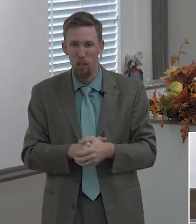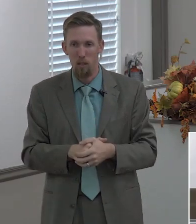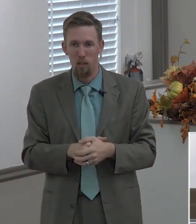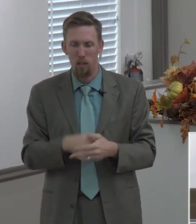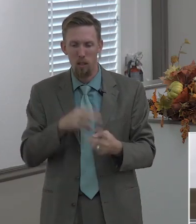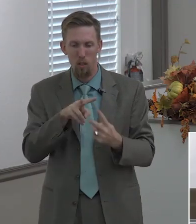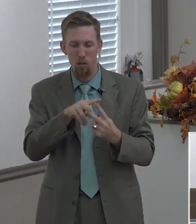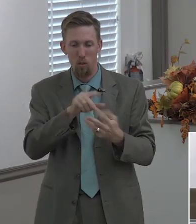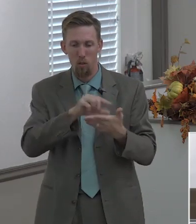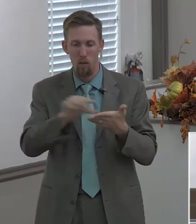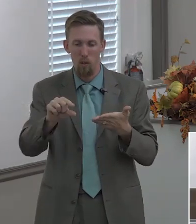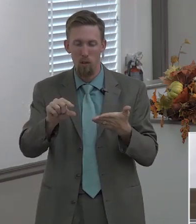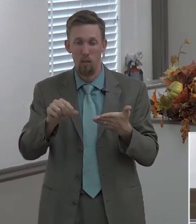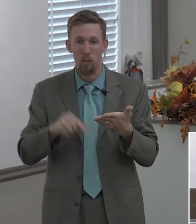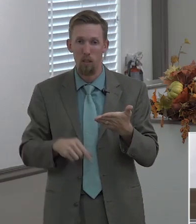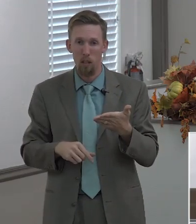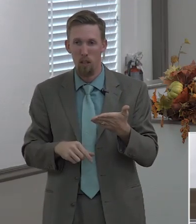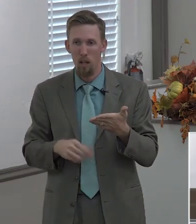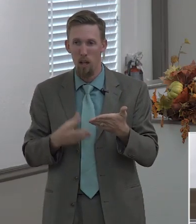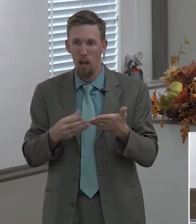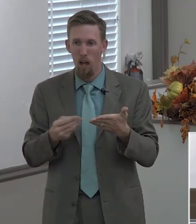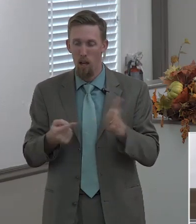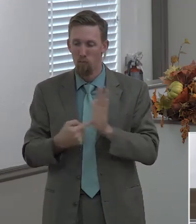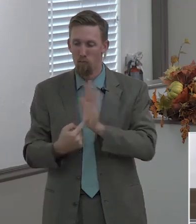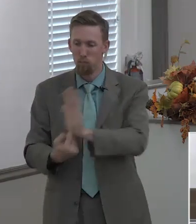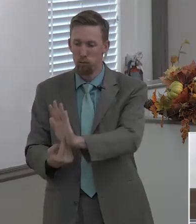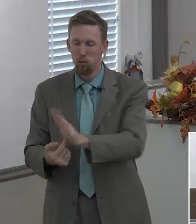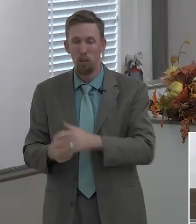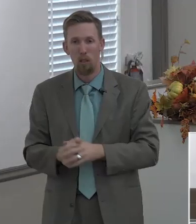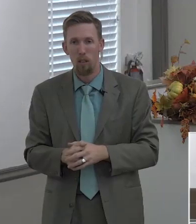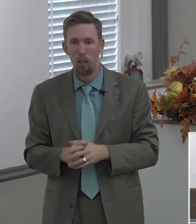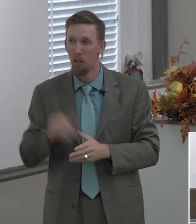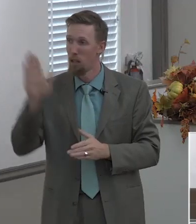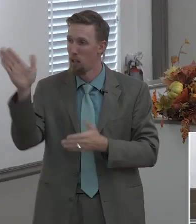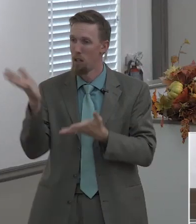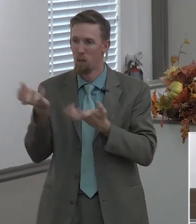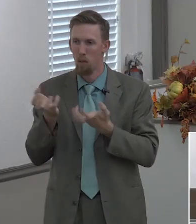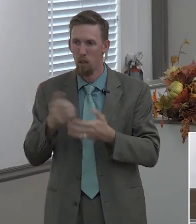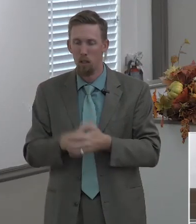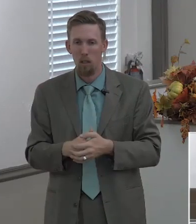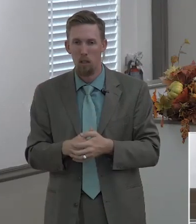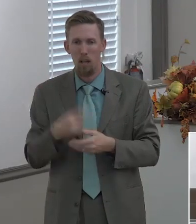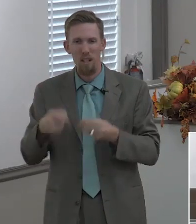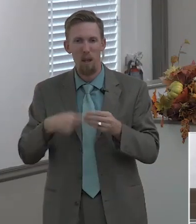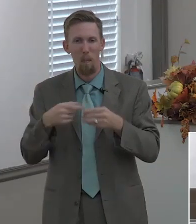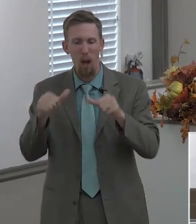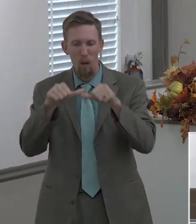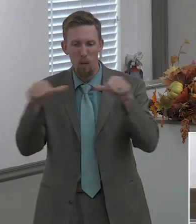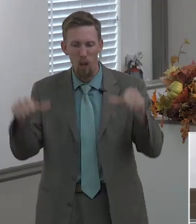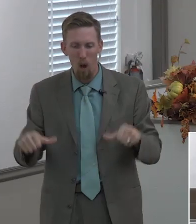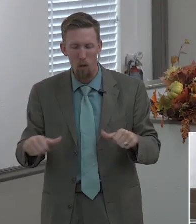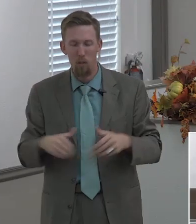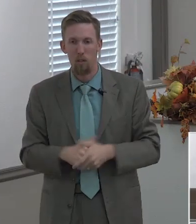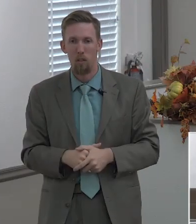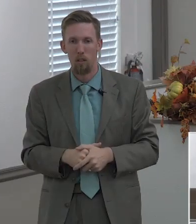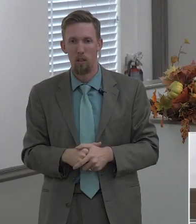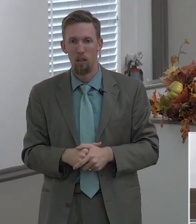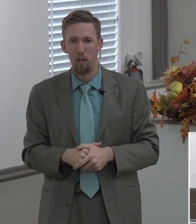you take those two verses and there it is and what's that all about it's a it's all about an altar